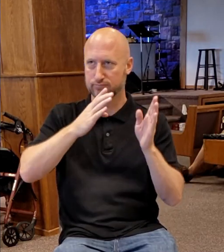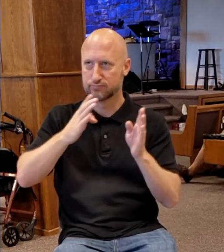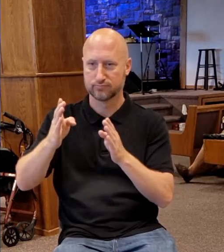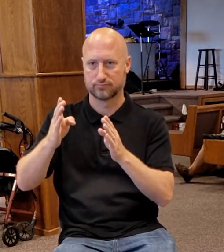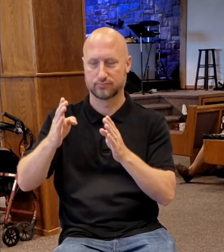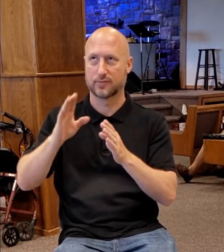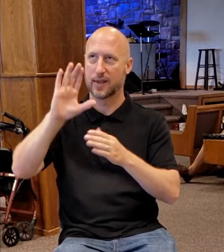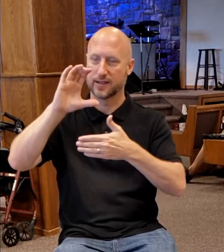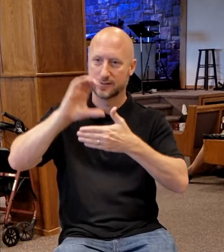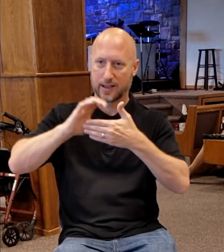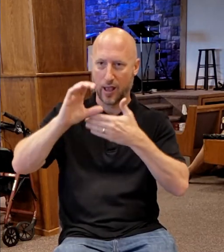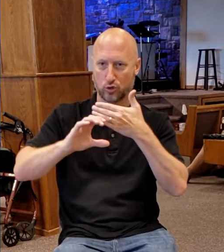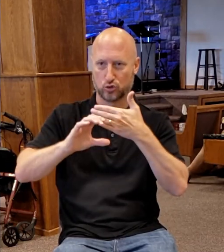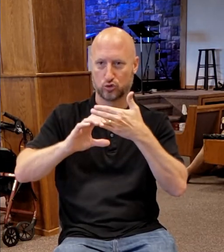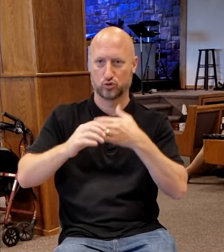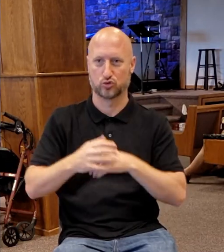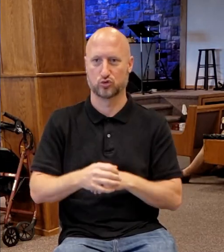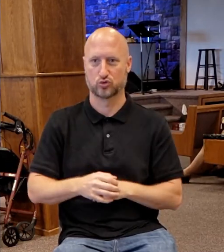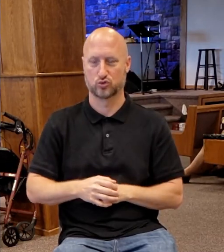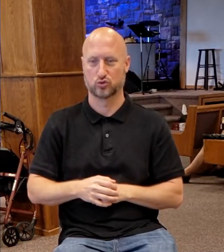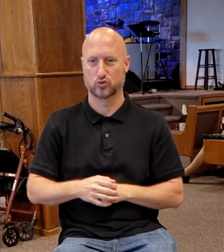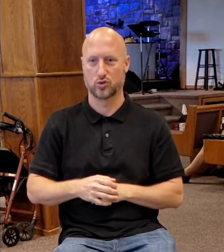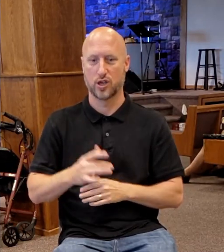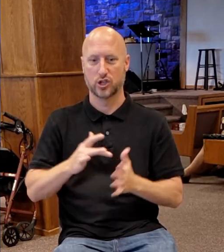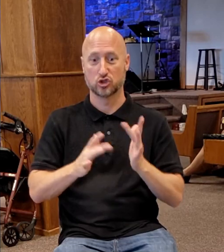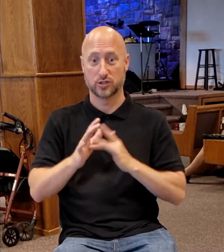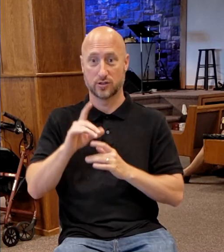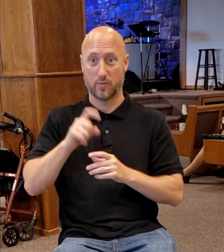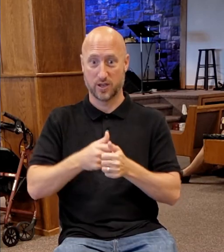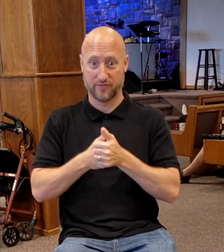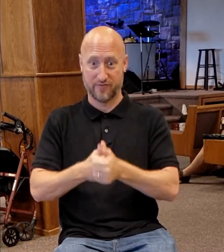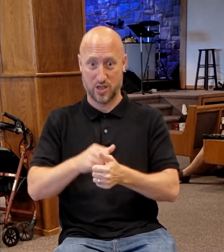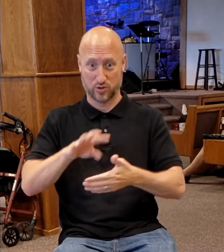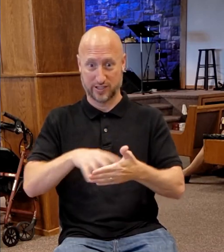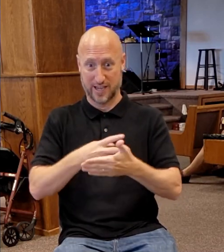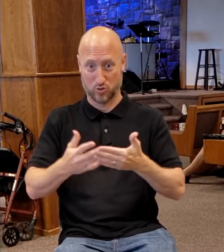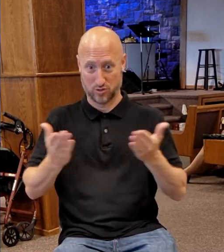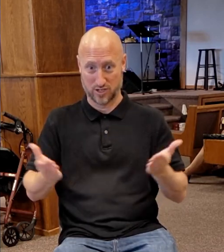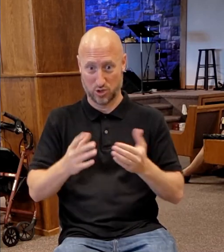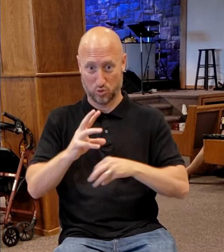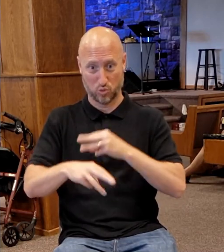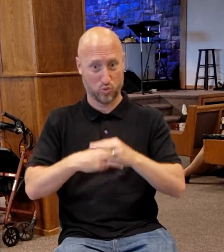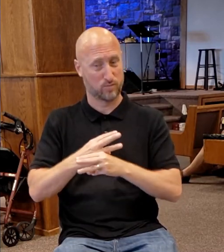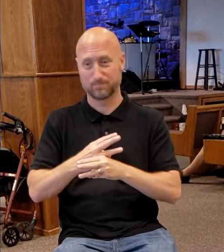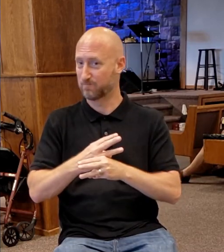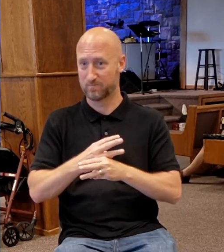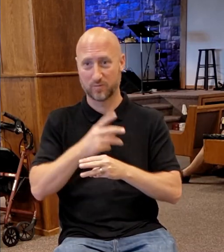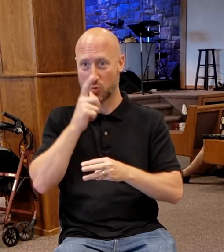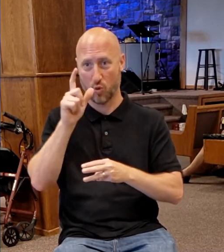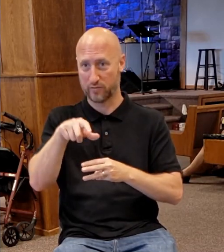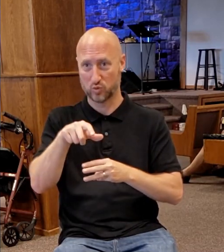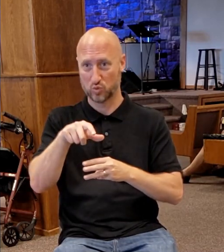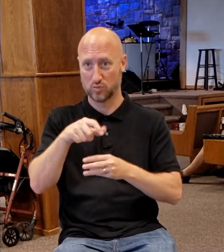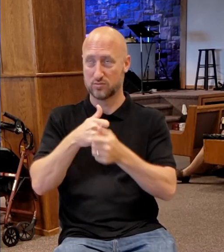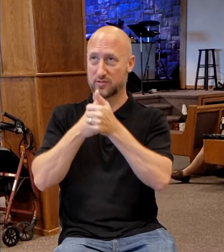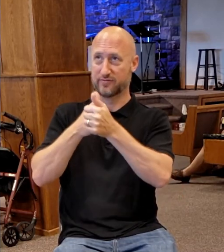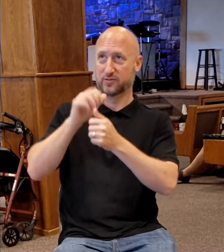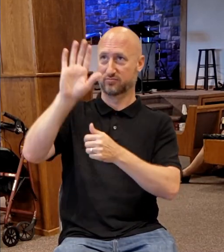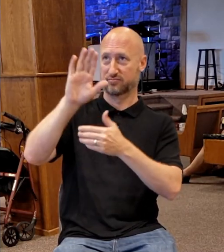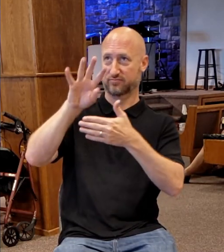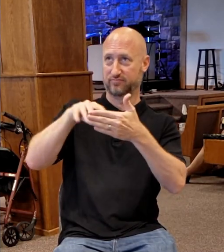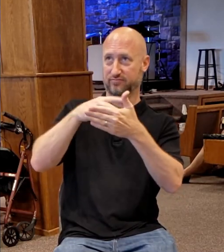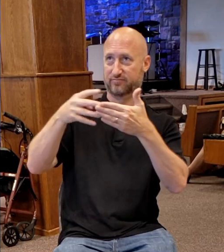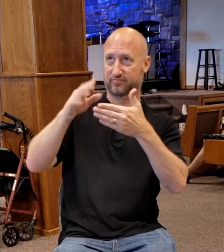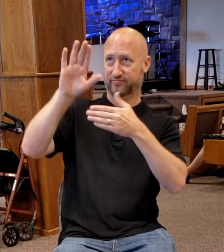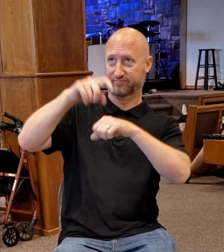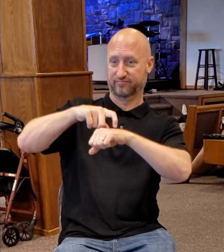calendar. He's not governed by this world. He's governed by another world. And look, it's the same today.